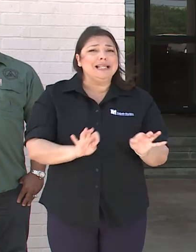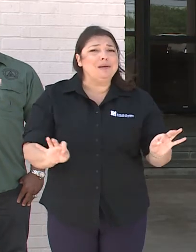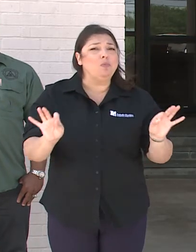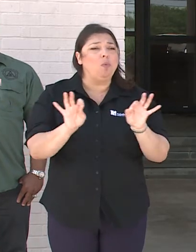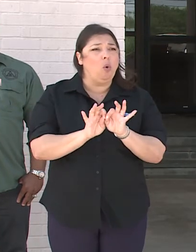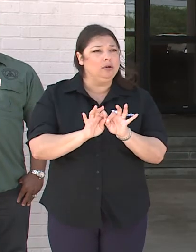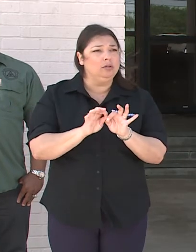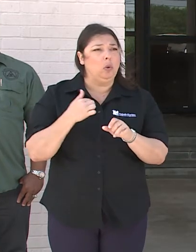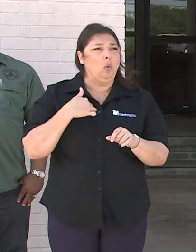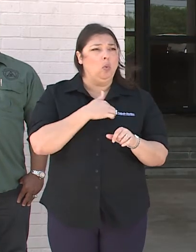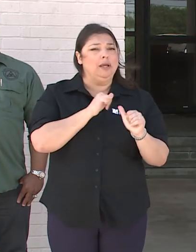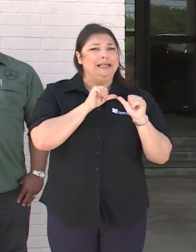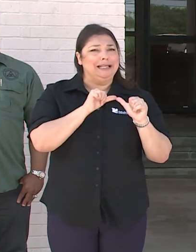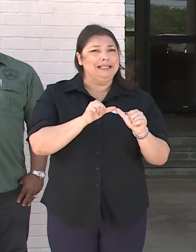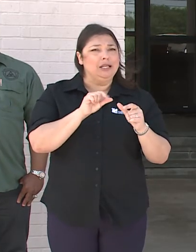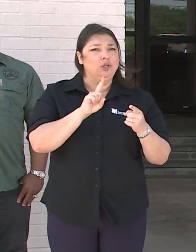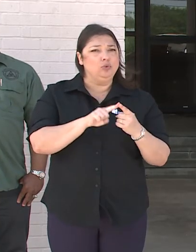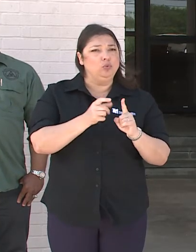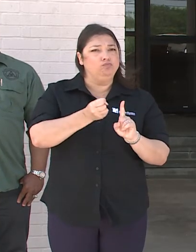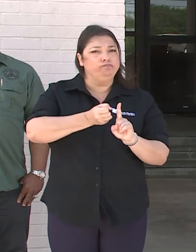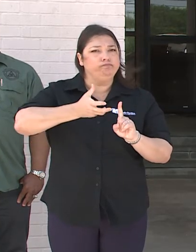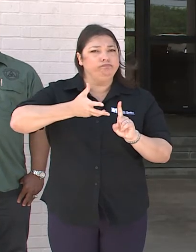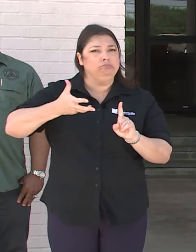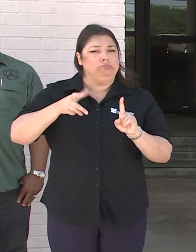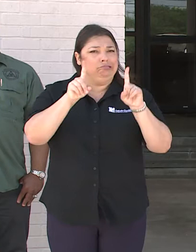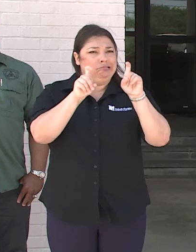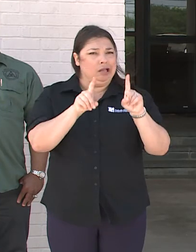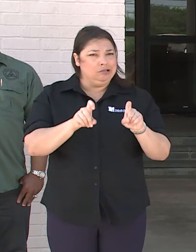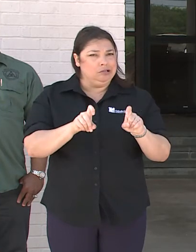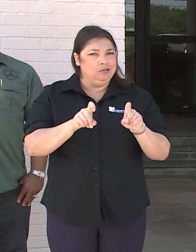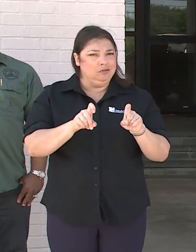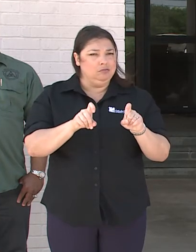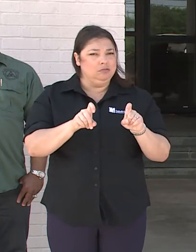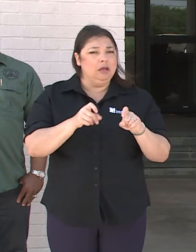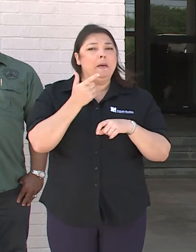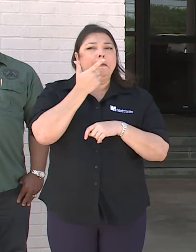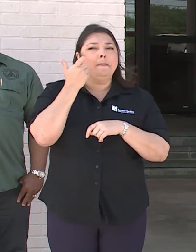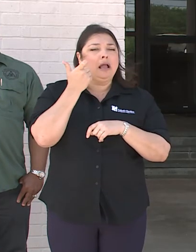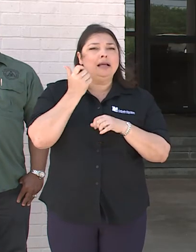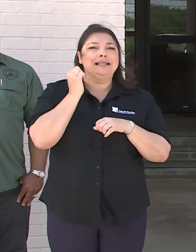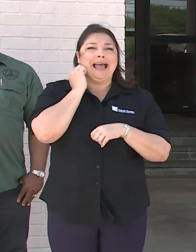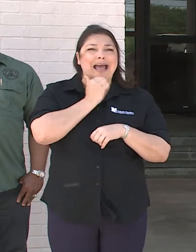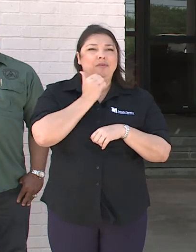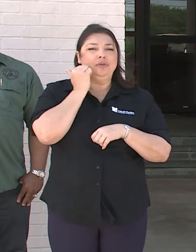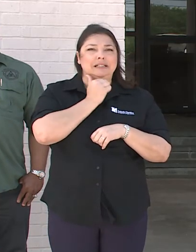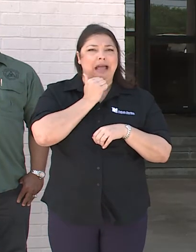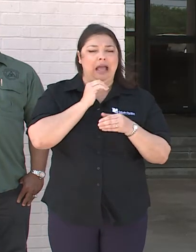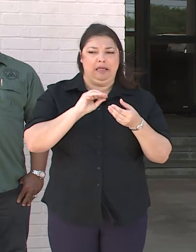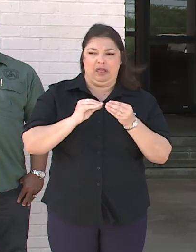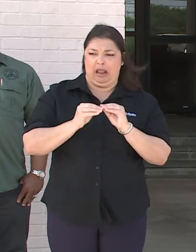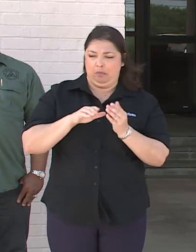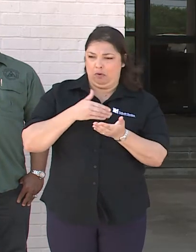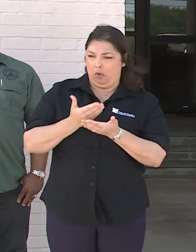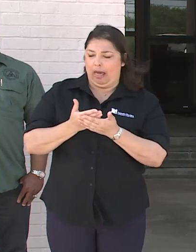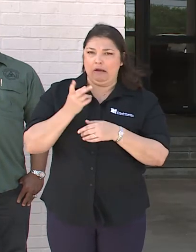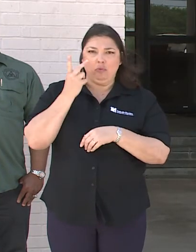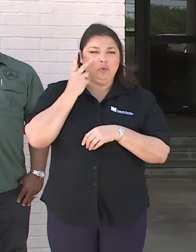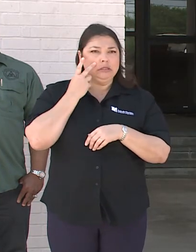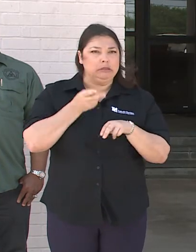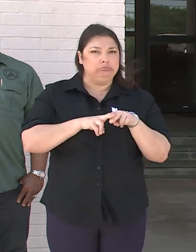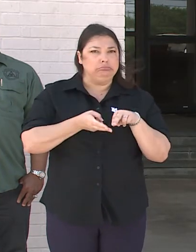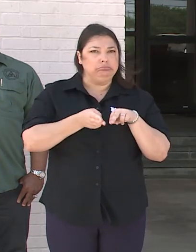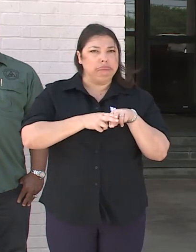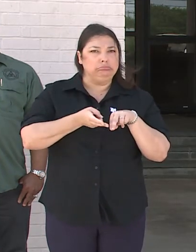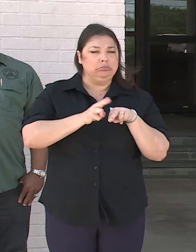that we continue to expand our testing capacity in St. John Parish because every day as the numbers come in we see that we have